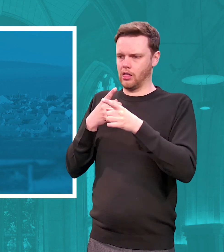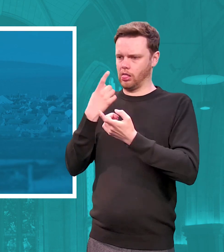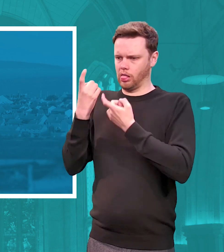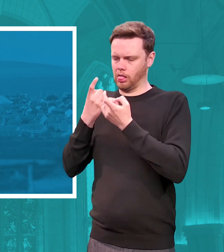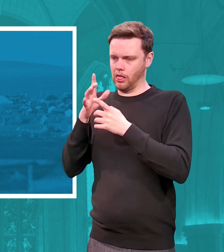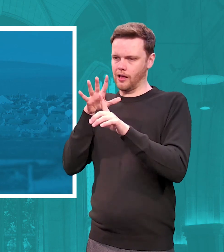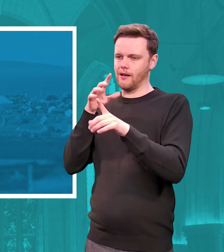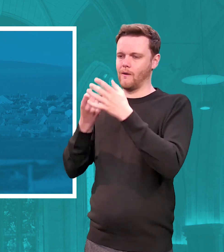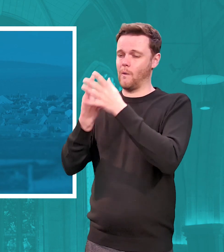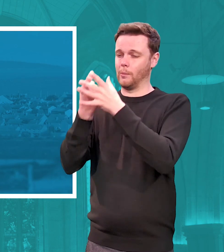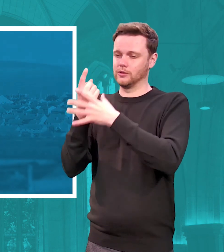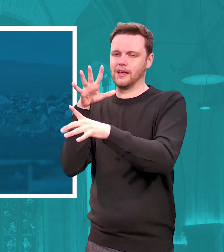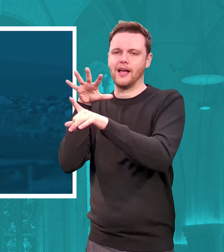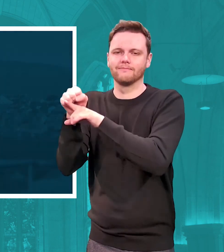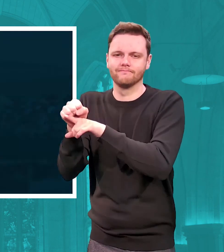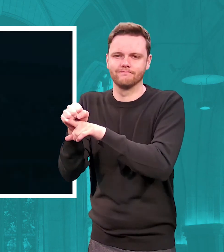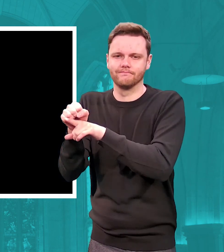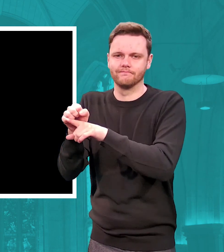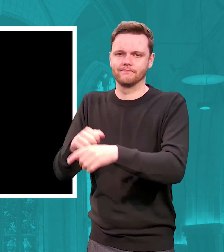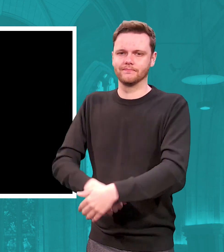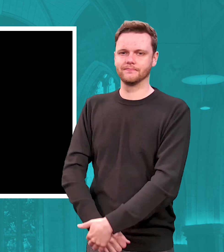opportunities you